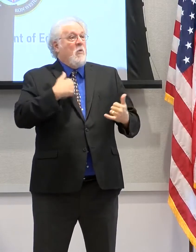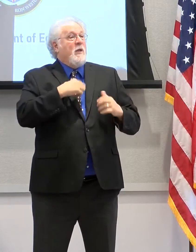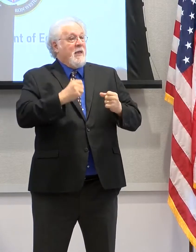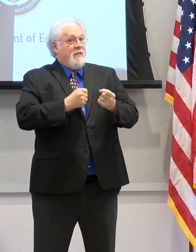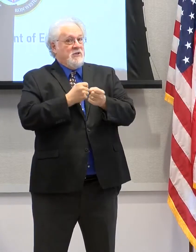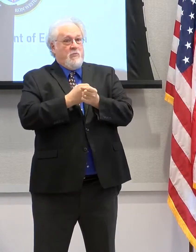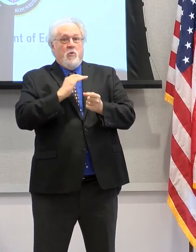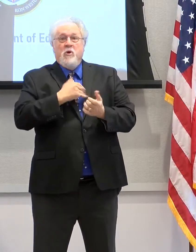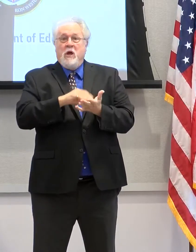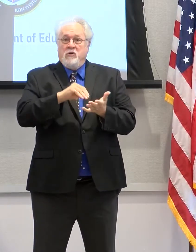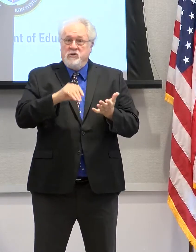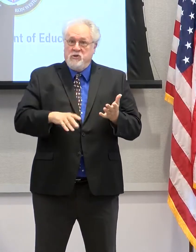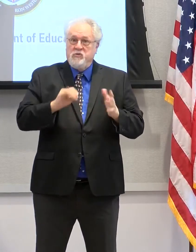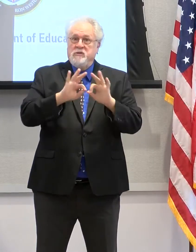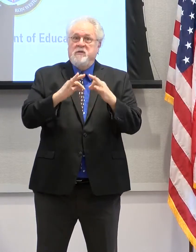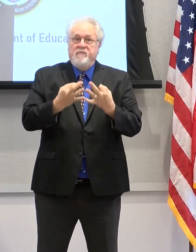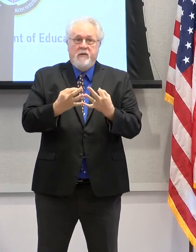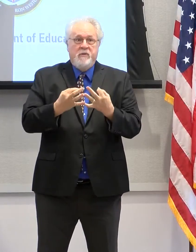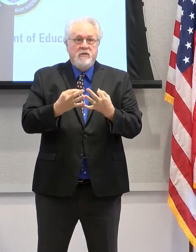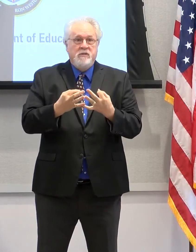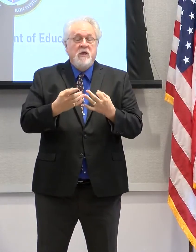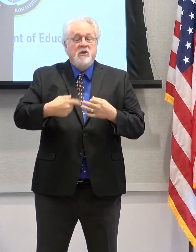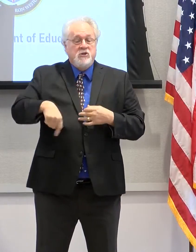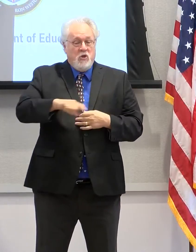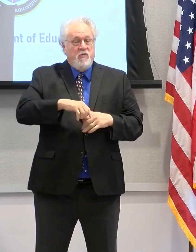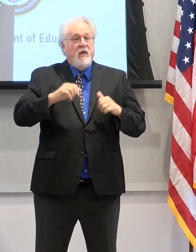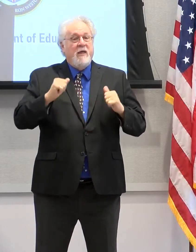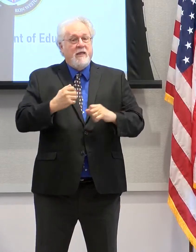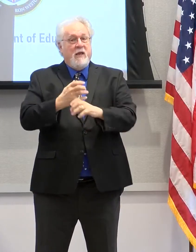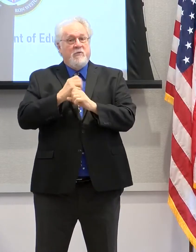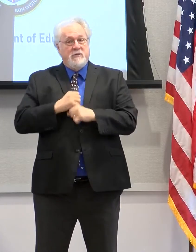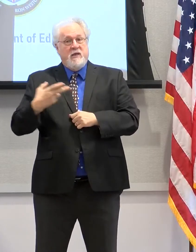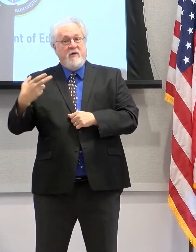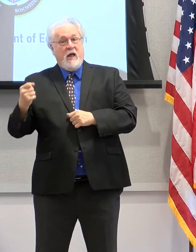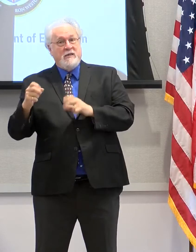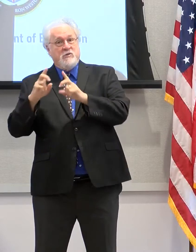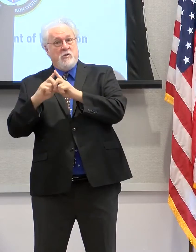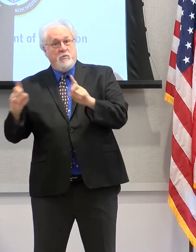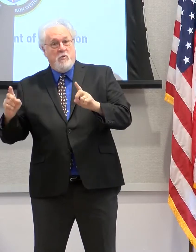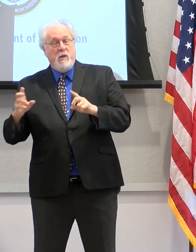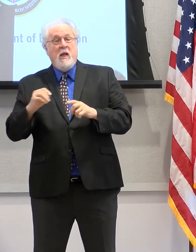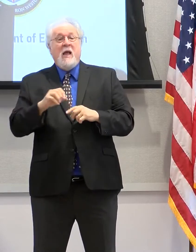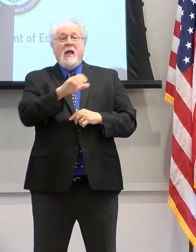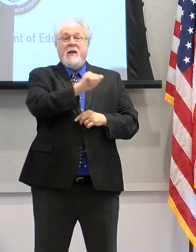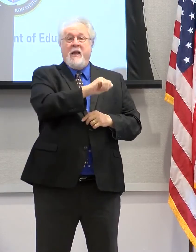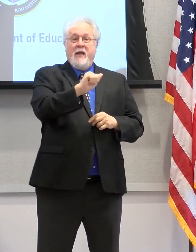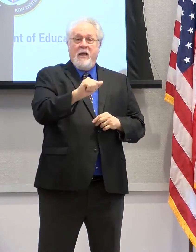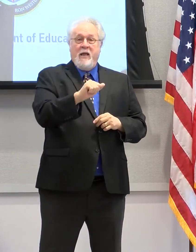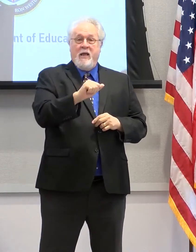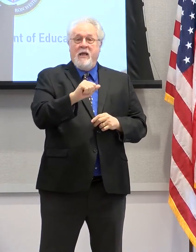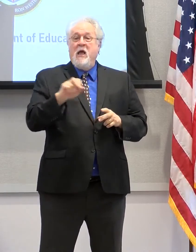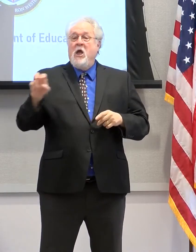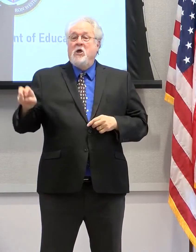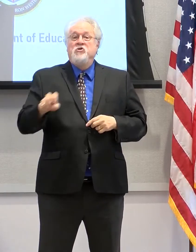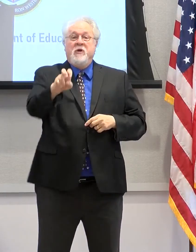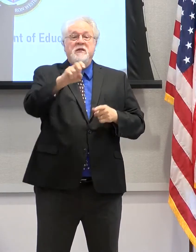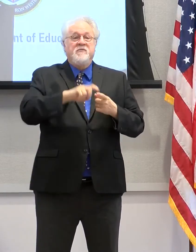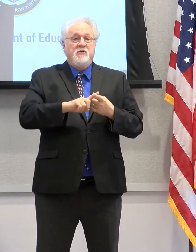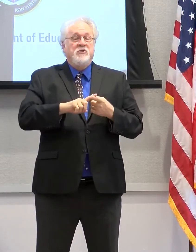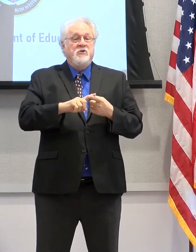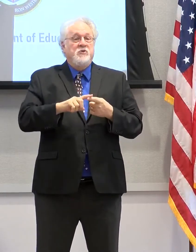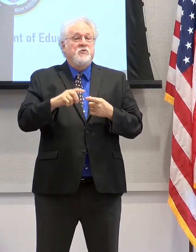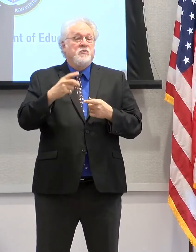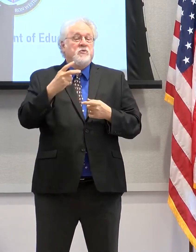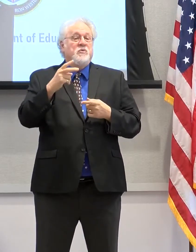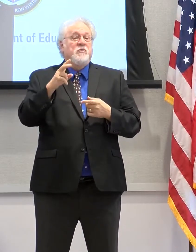support our students and family now, that they can actually receive a high school diploma and a social degree, transfer a two-year lesson to the